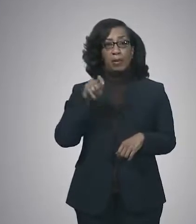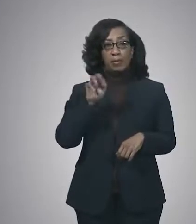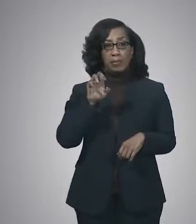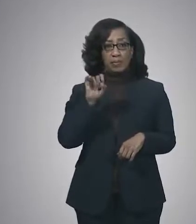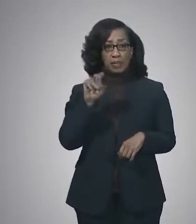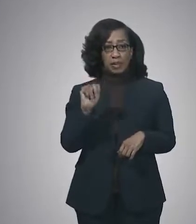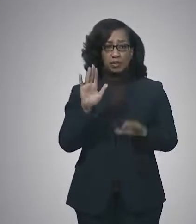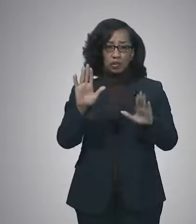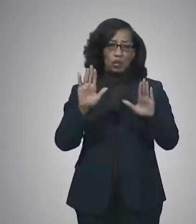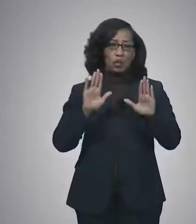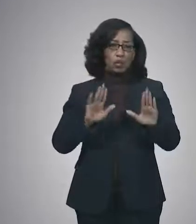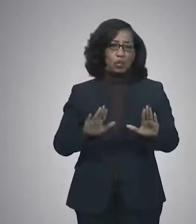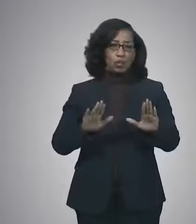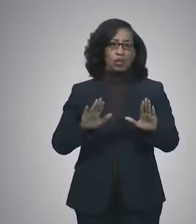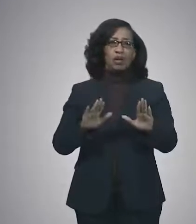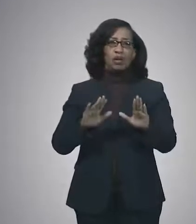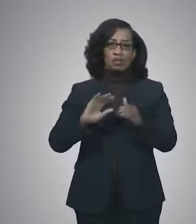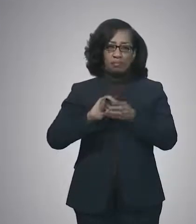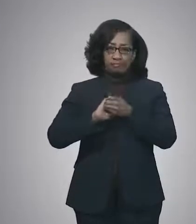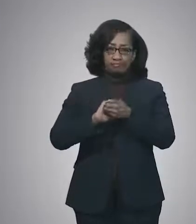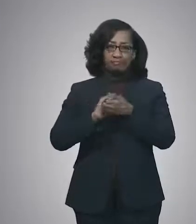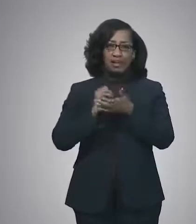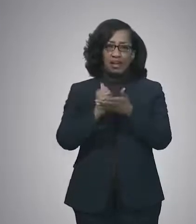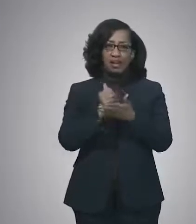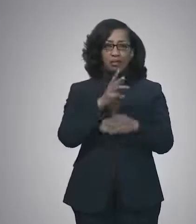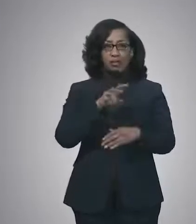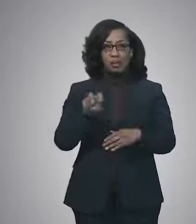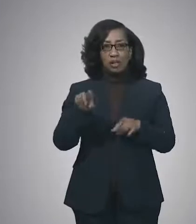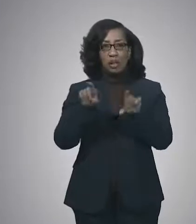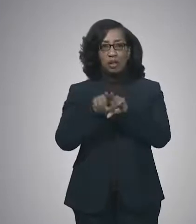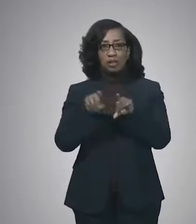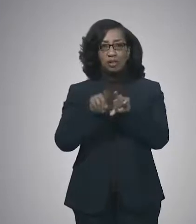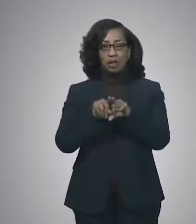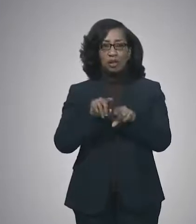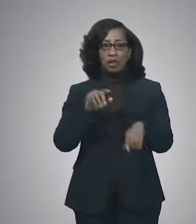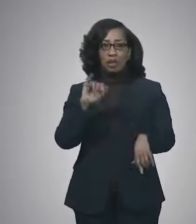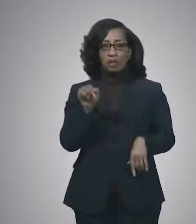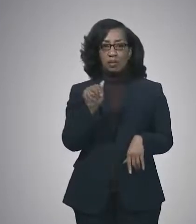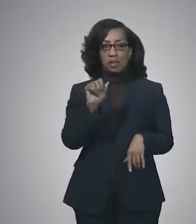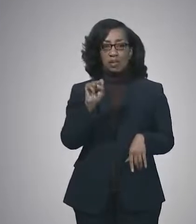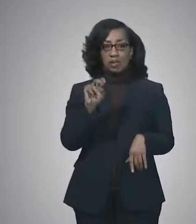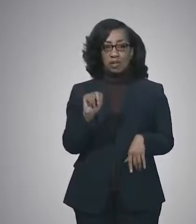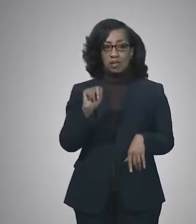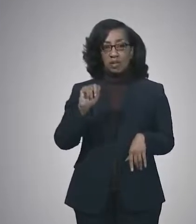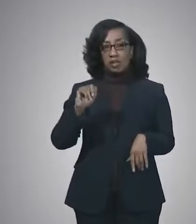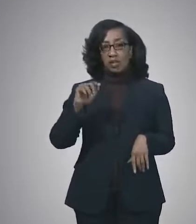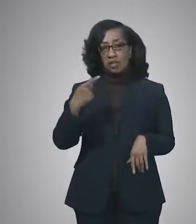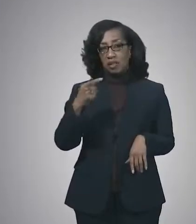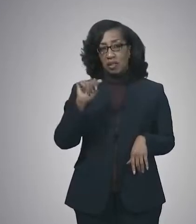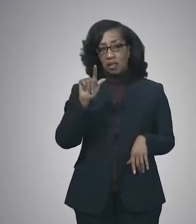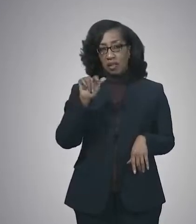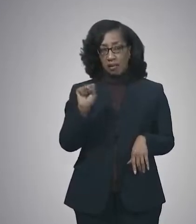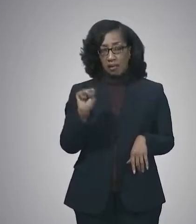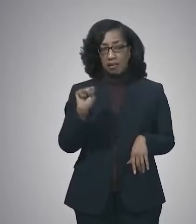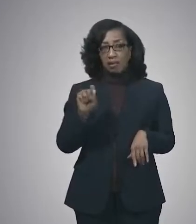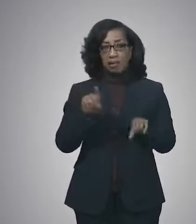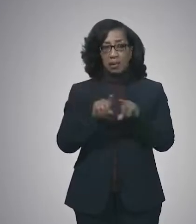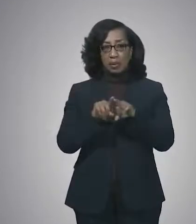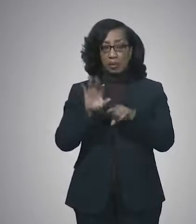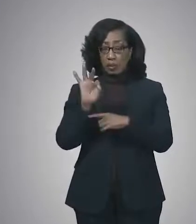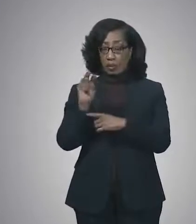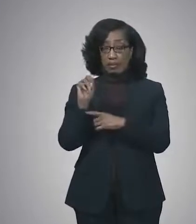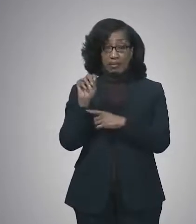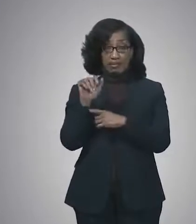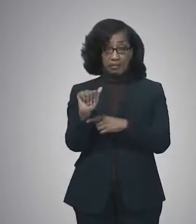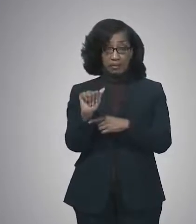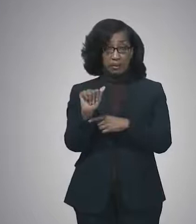partner who helped us make this transition, and Colonel Jason Glass, who helped us with the implementation of the FEMA effort that we